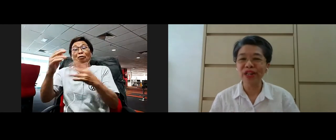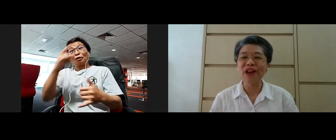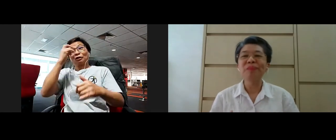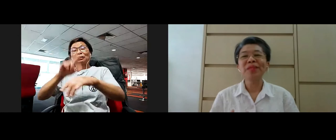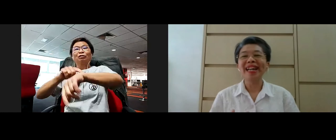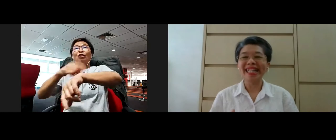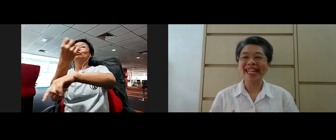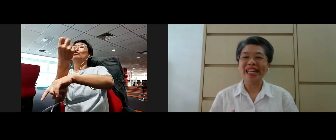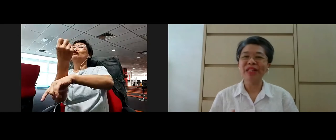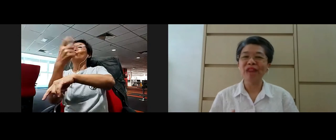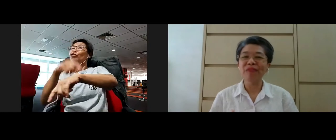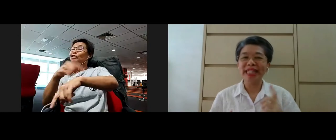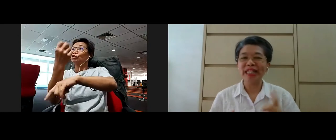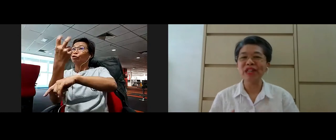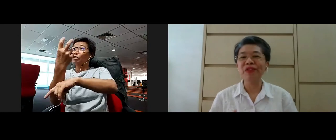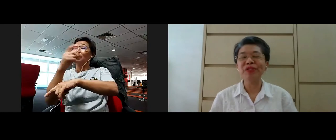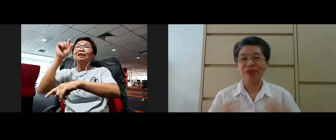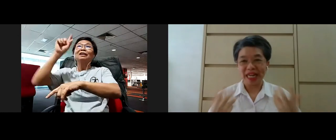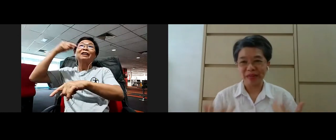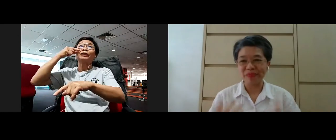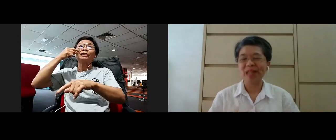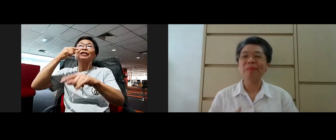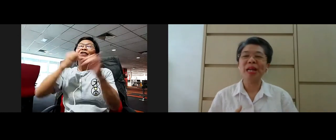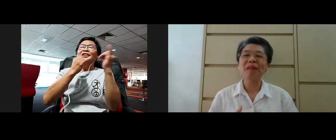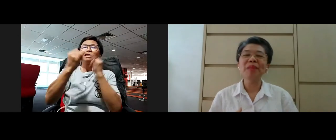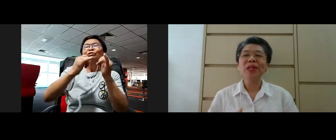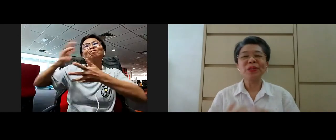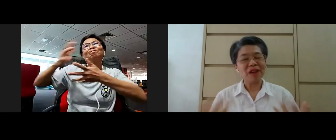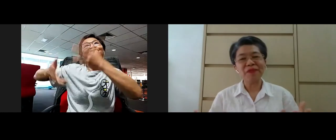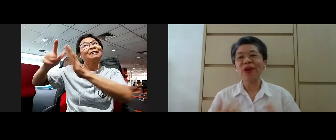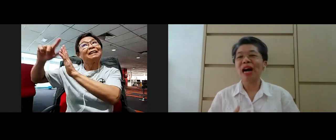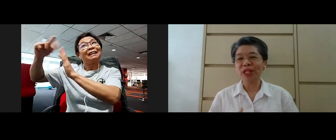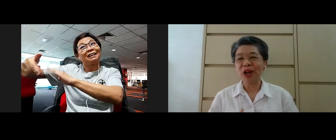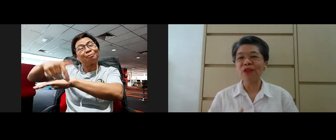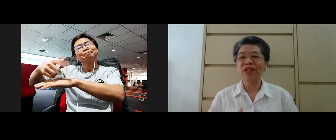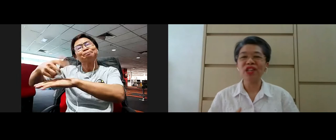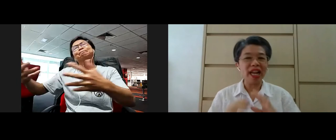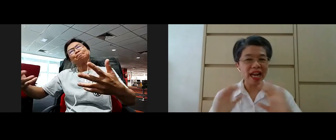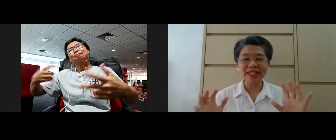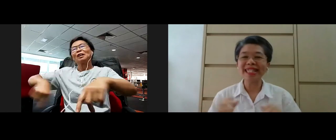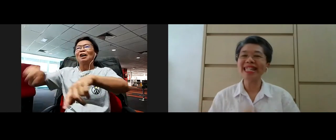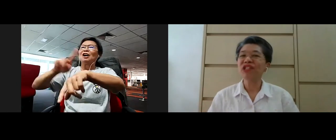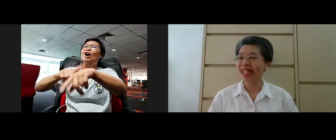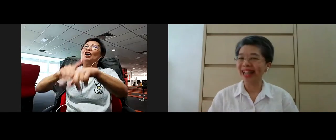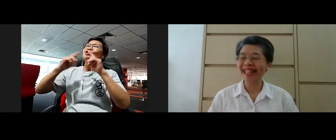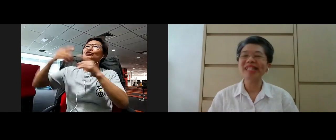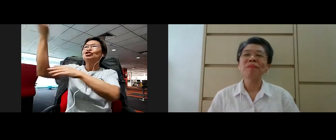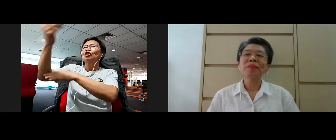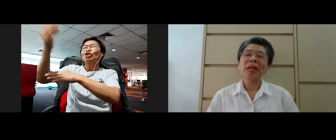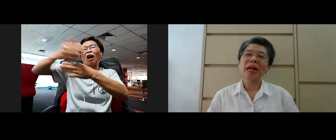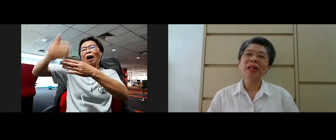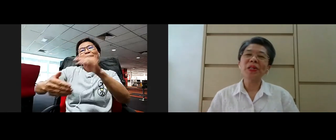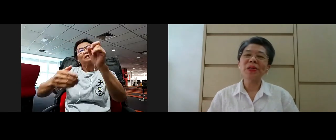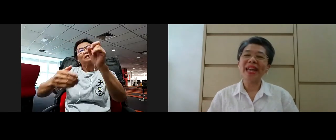a 12 o'clock, you know, government interview to interpret. Yeah. So therefore, our talk finished at 11.30, just nice.